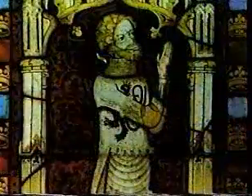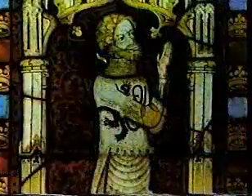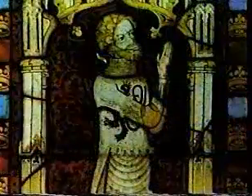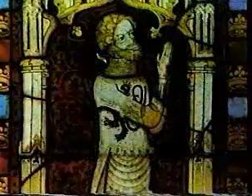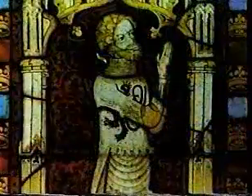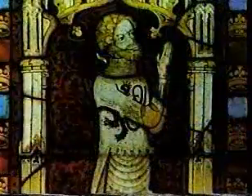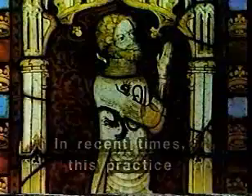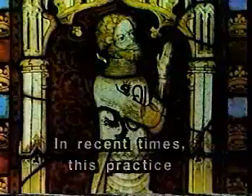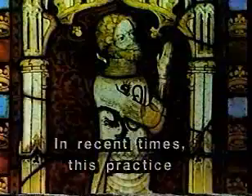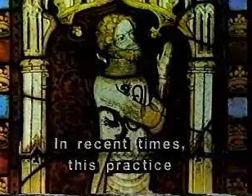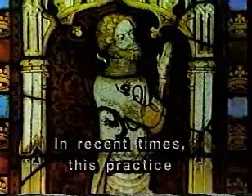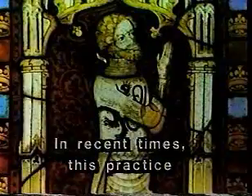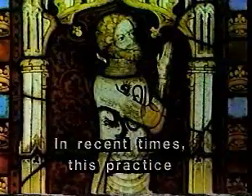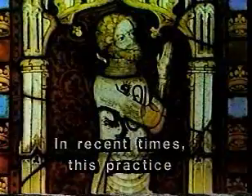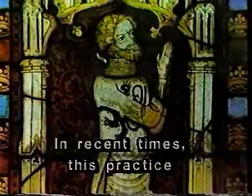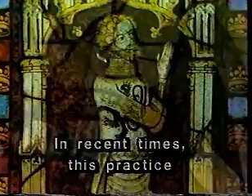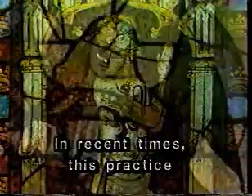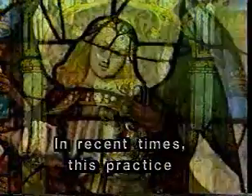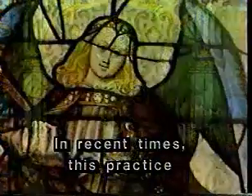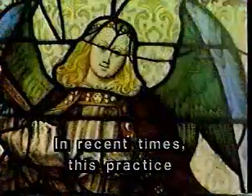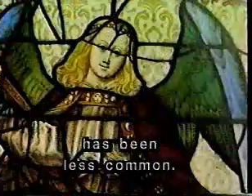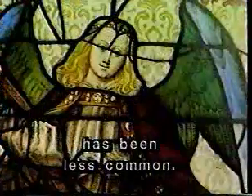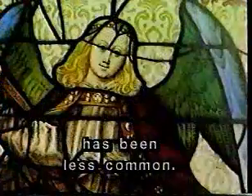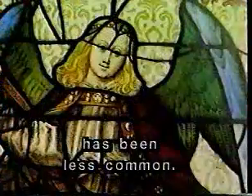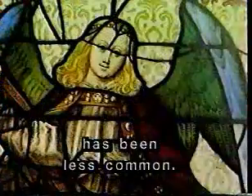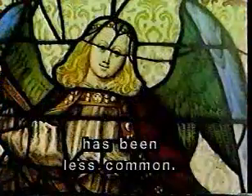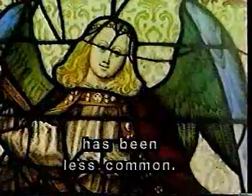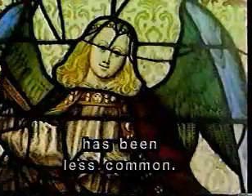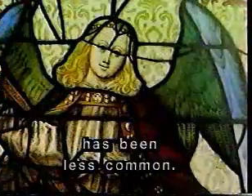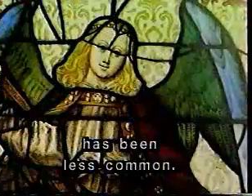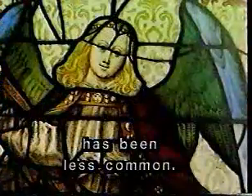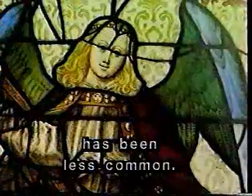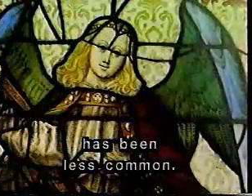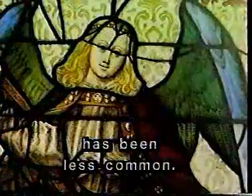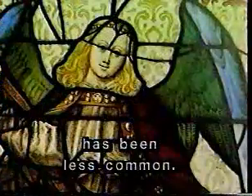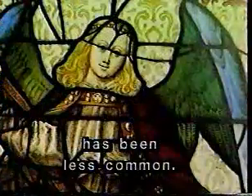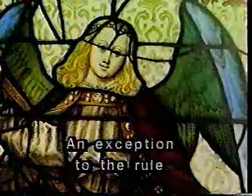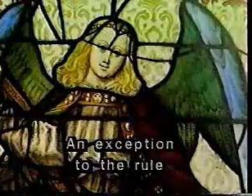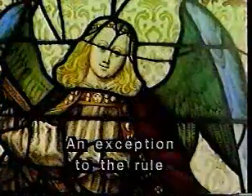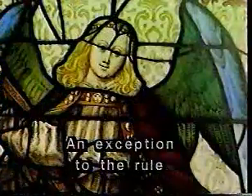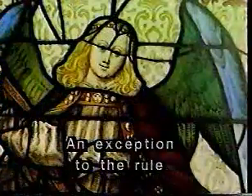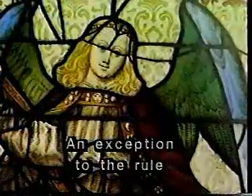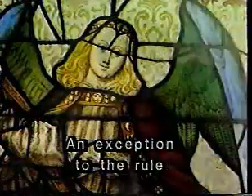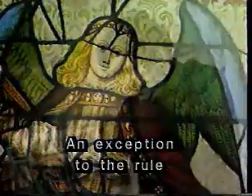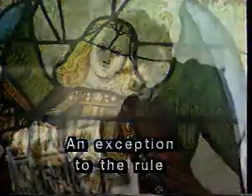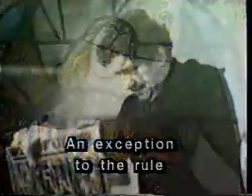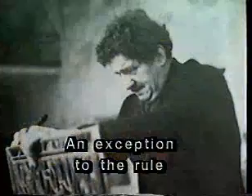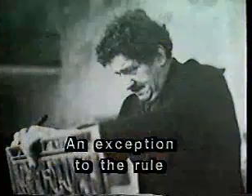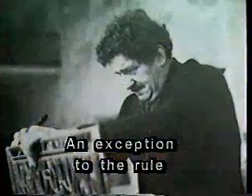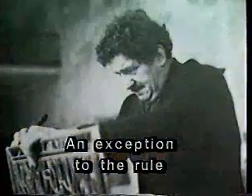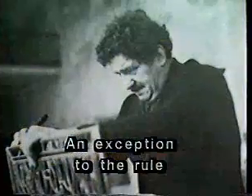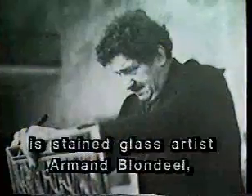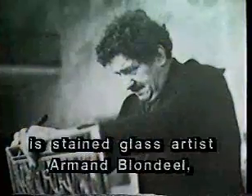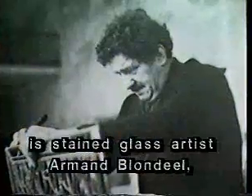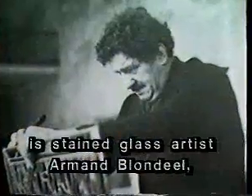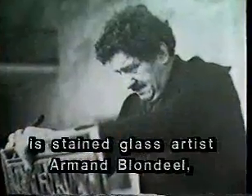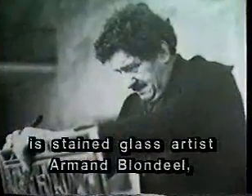In recent times, this practice has been less common. An exception to the rule is stained glass